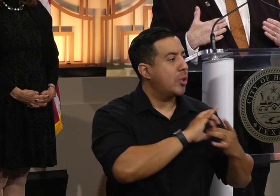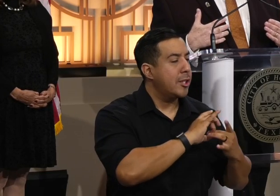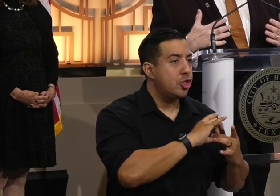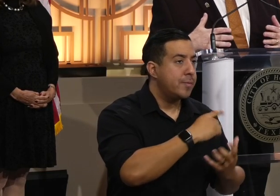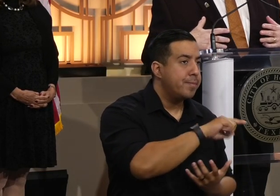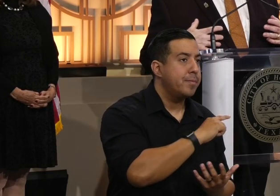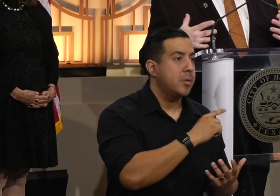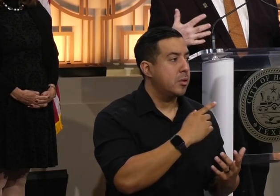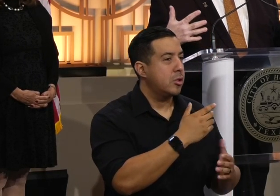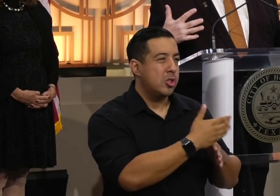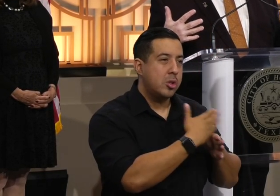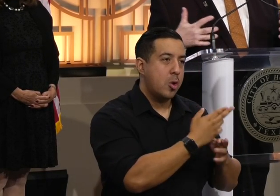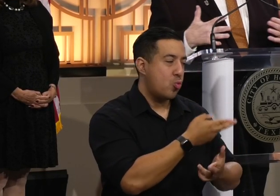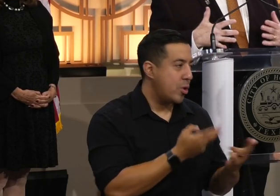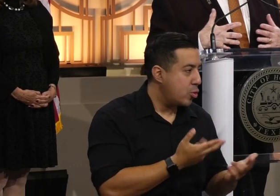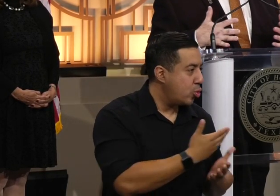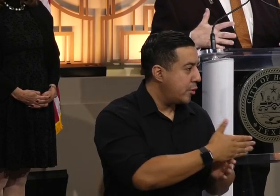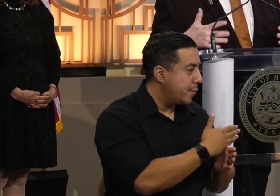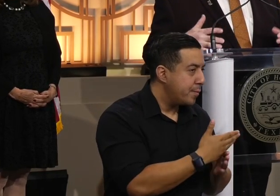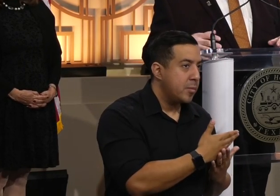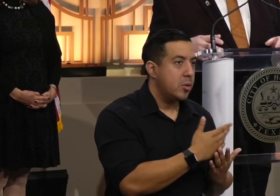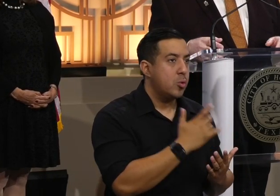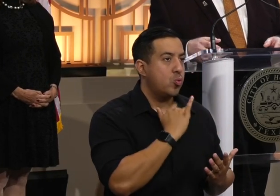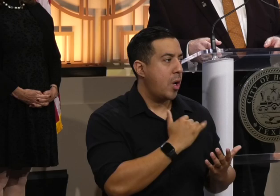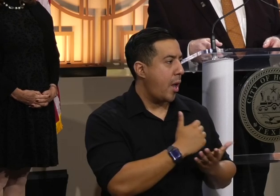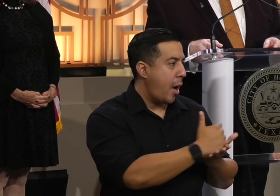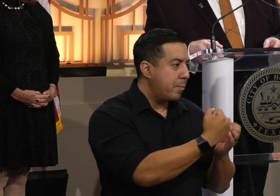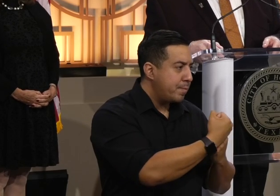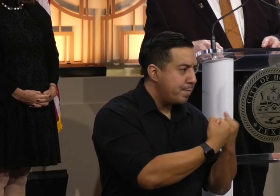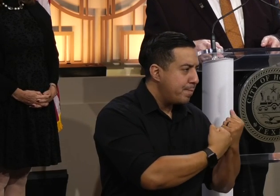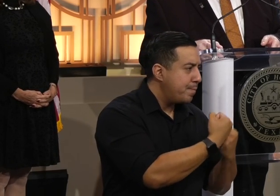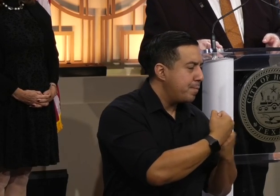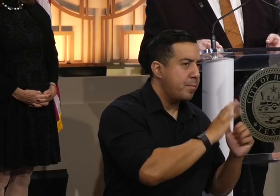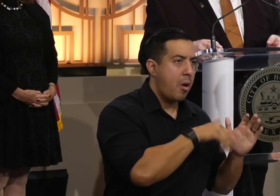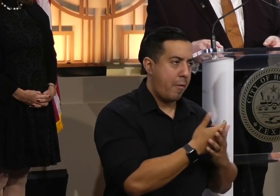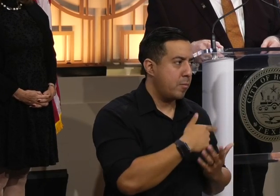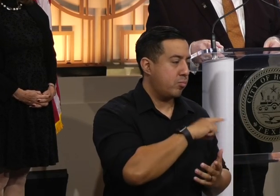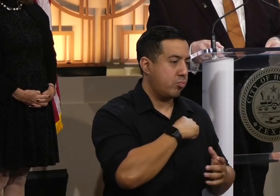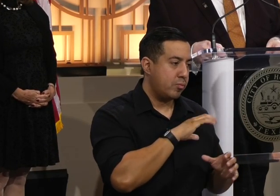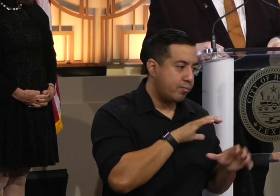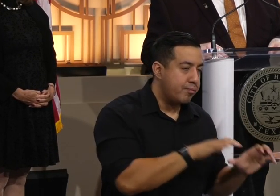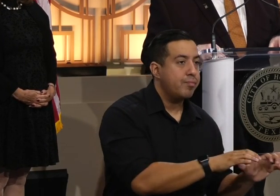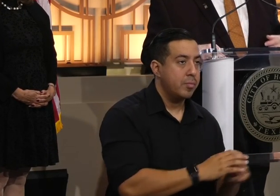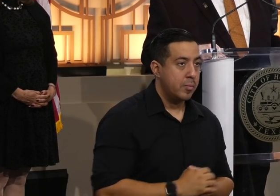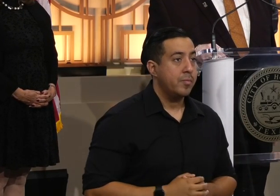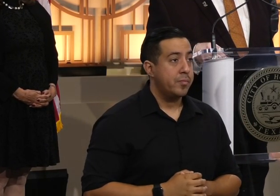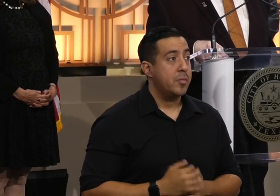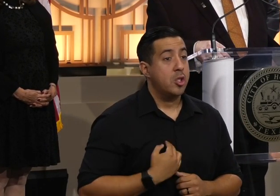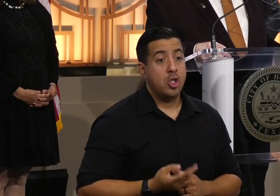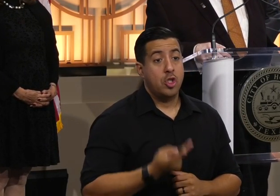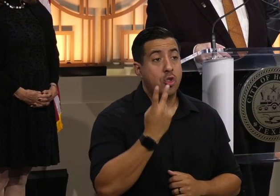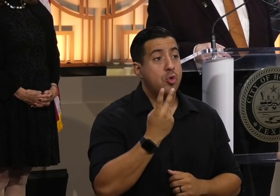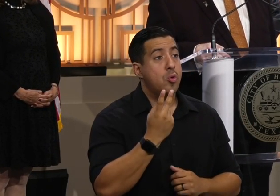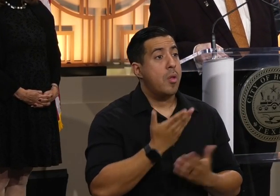sharing in resources, each complementing the other and the work that we do. One of or two of the things that